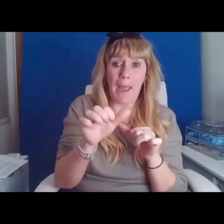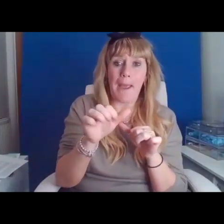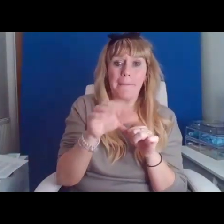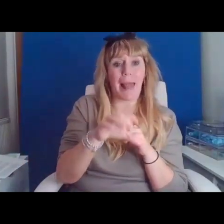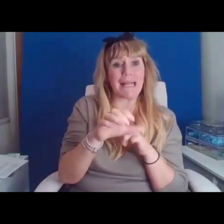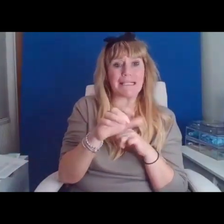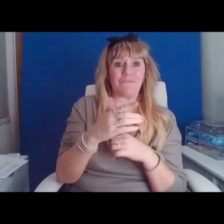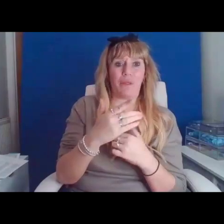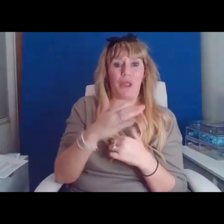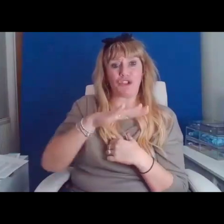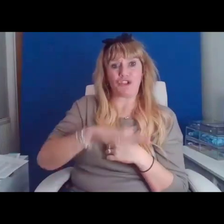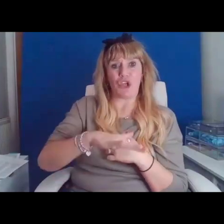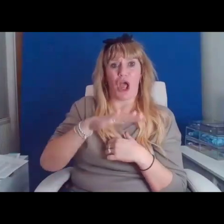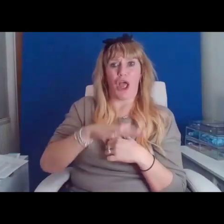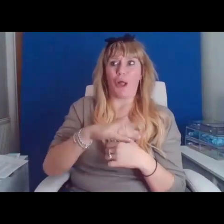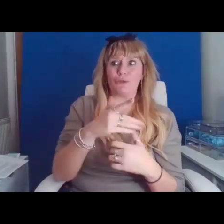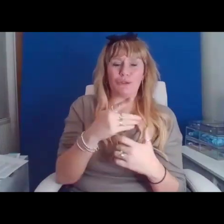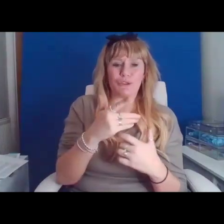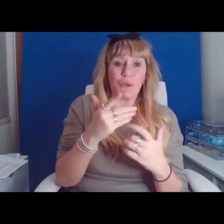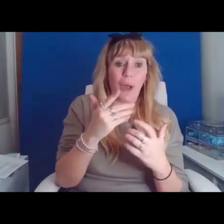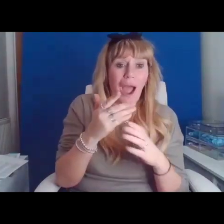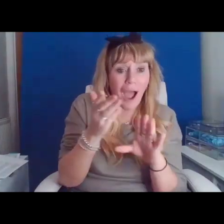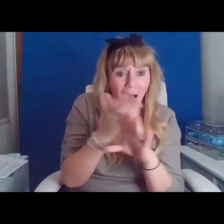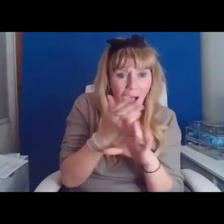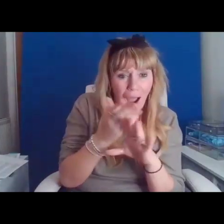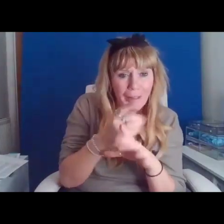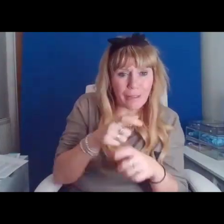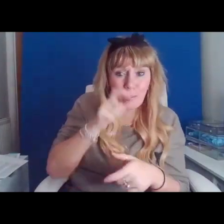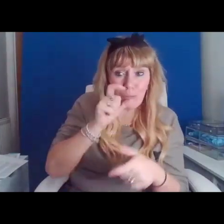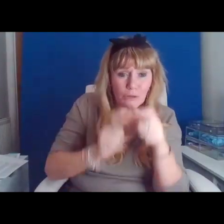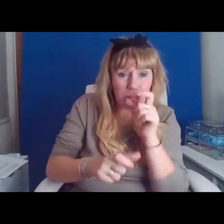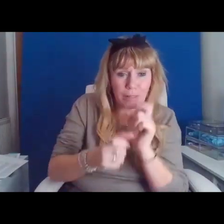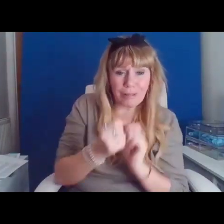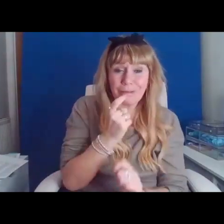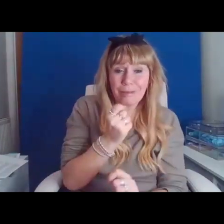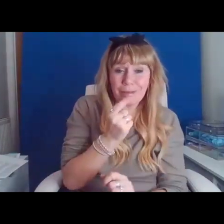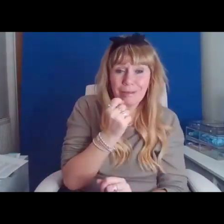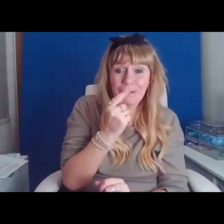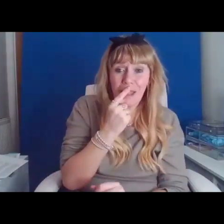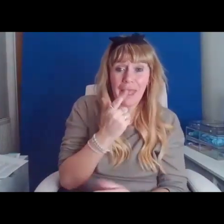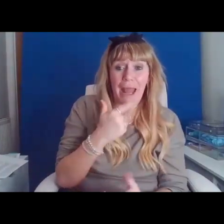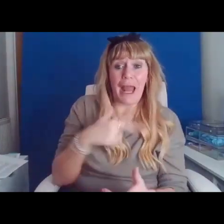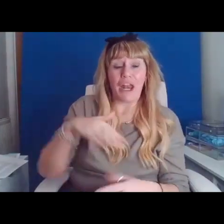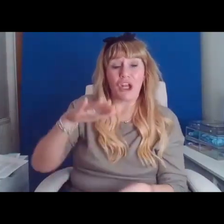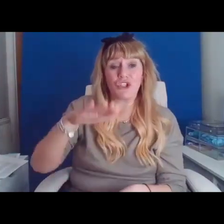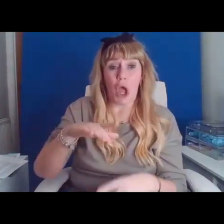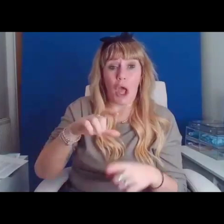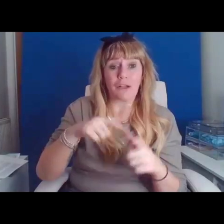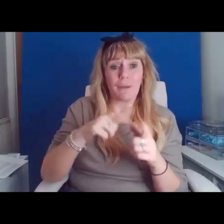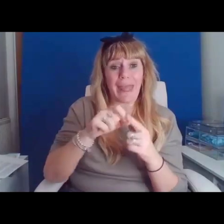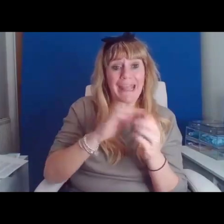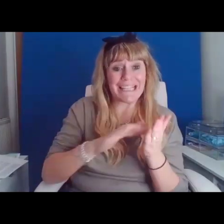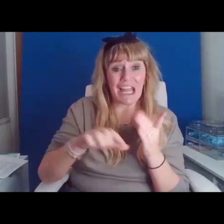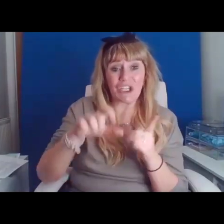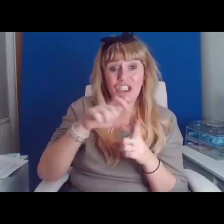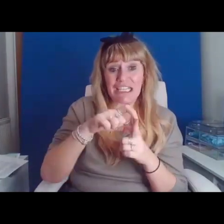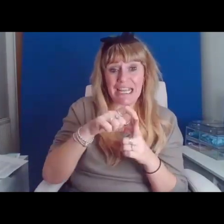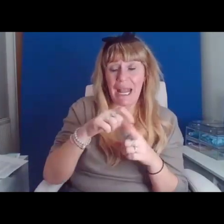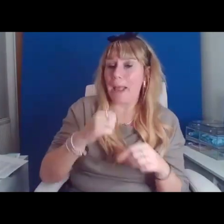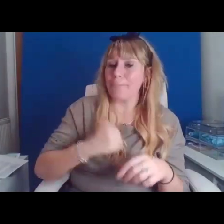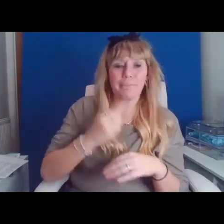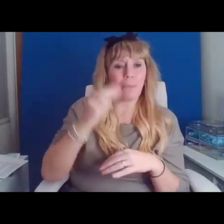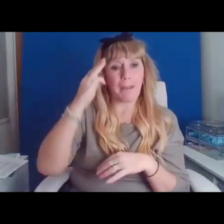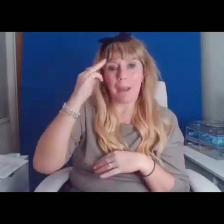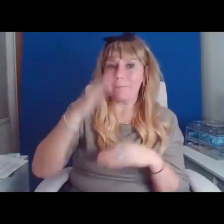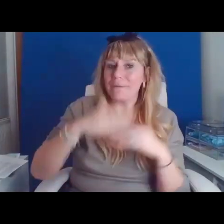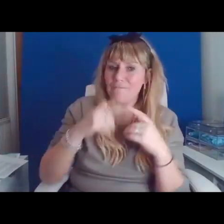riddled with undiagnosed ADHD. My mum never did find the medicine again, but that was okay because I